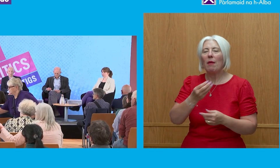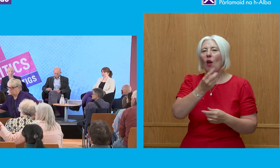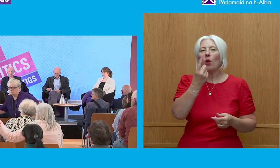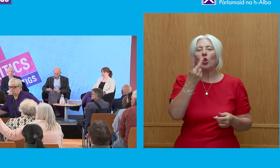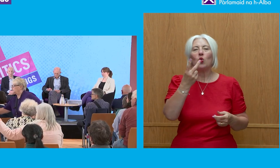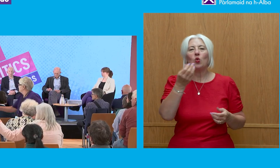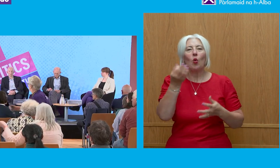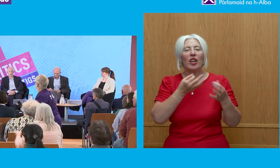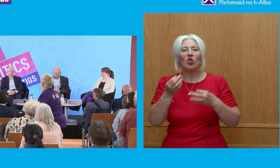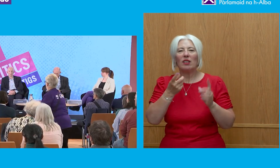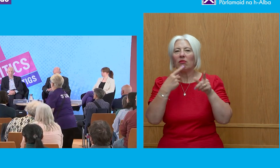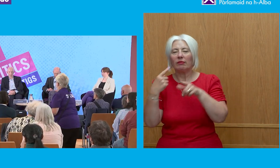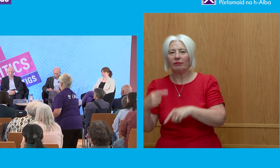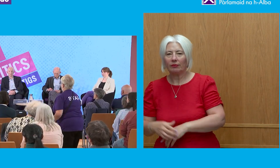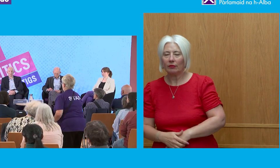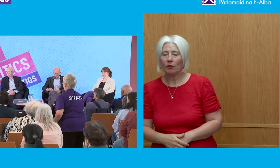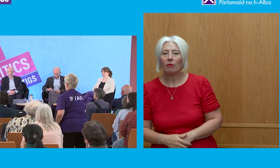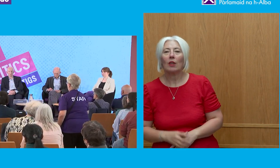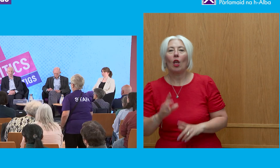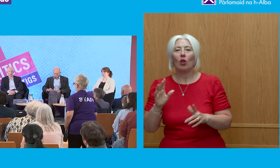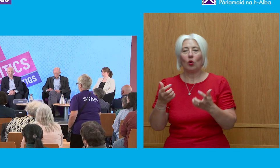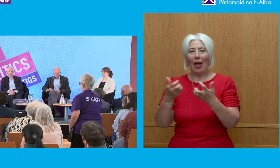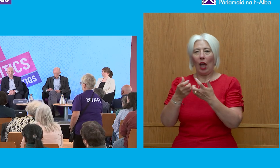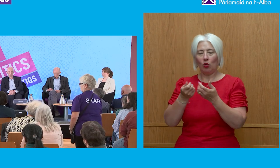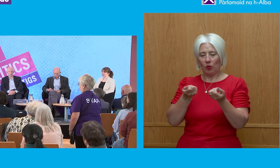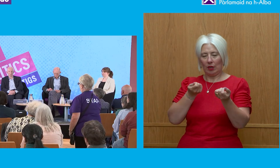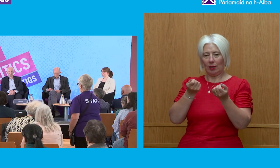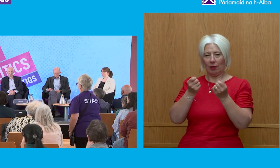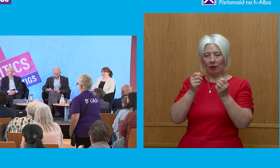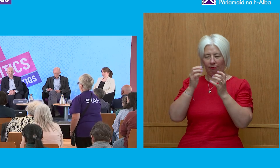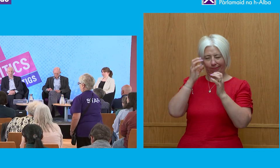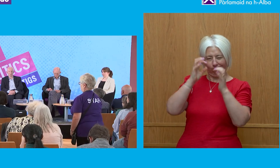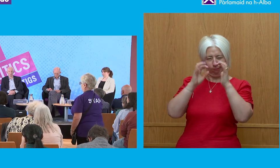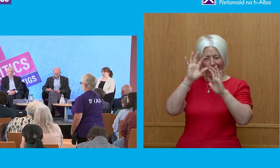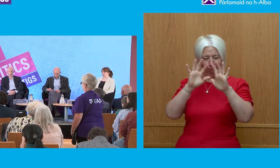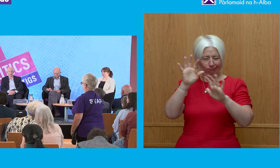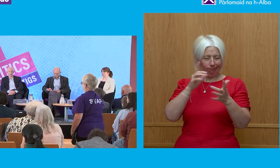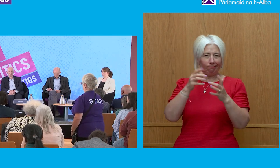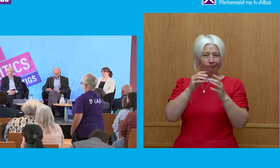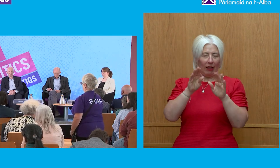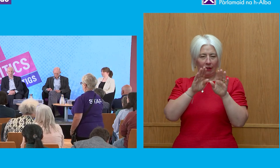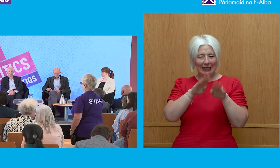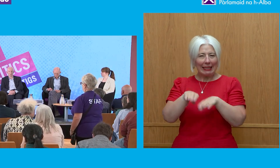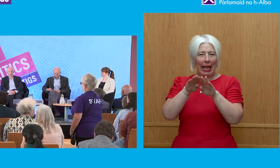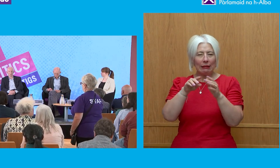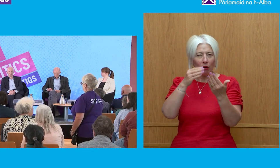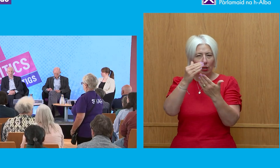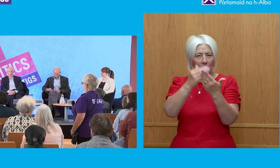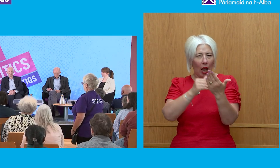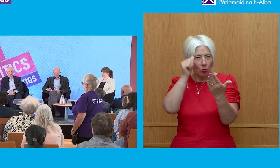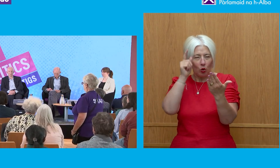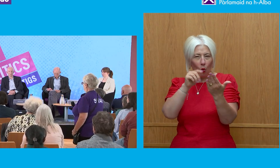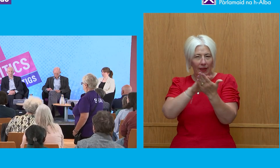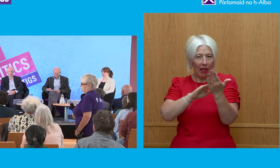the... So that concept of how do we codify standards that can then not lead to disappointment when they clearly